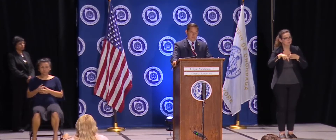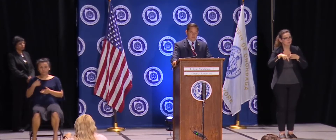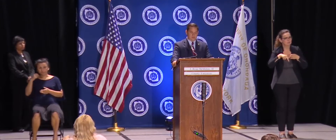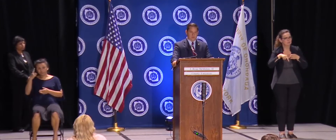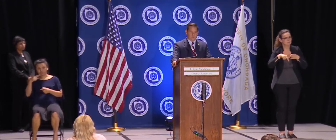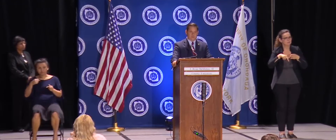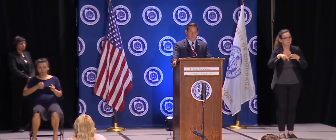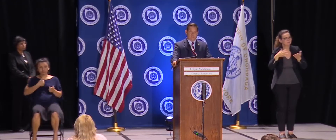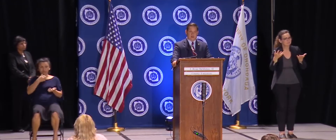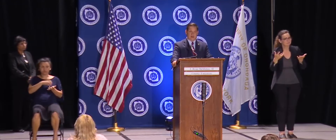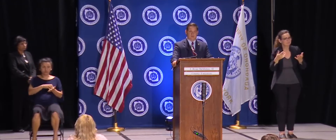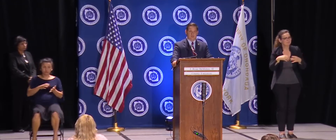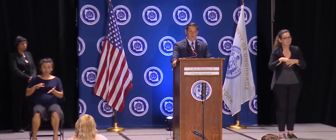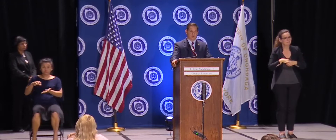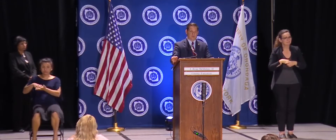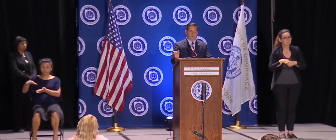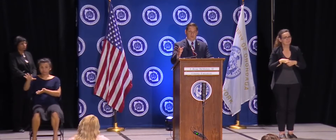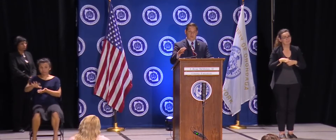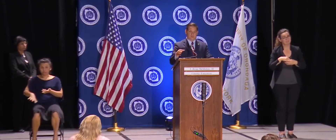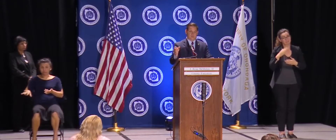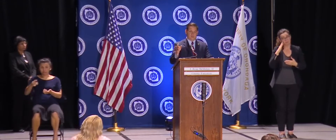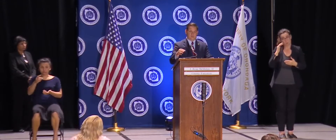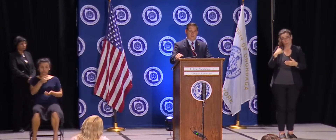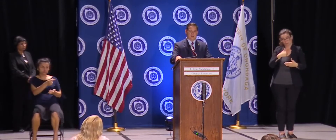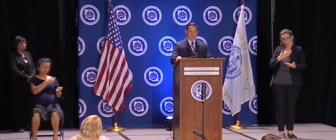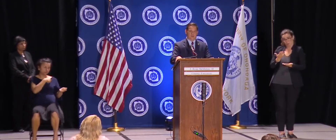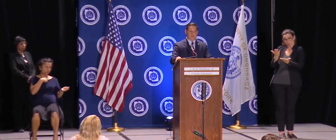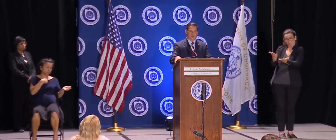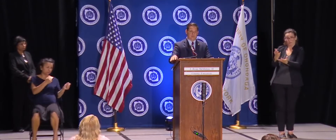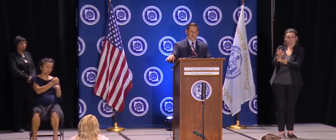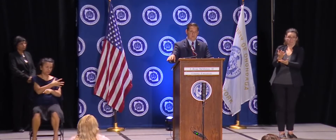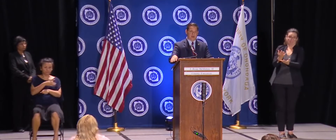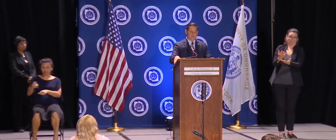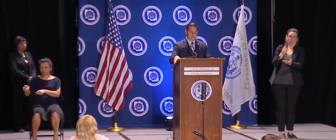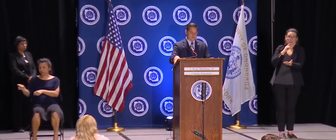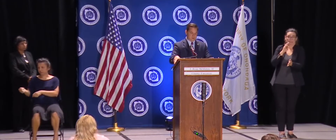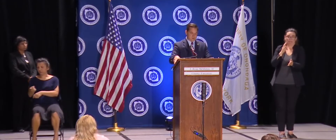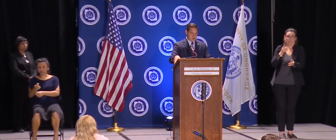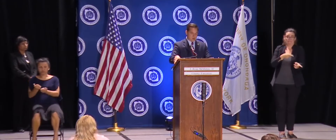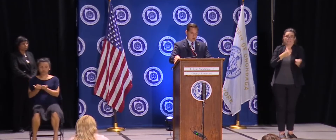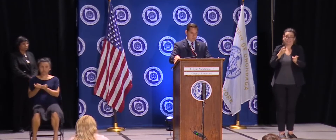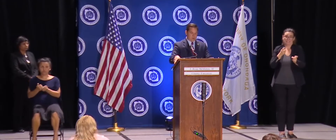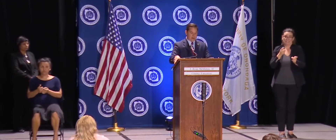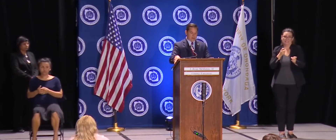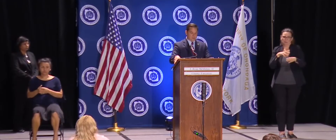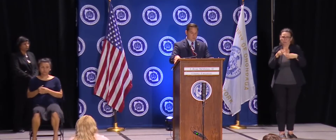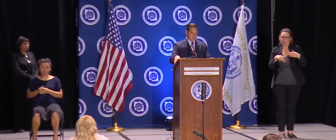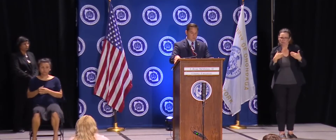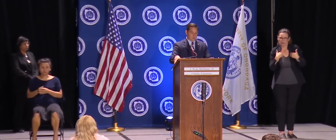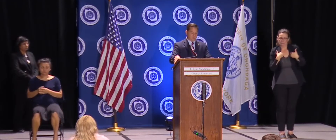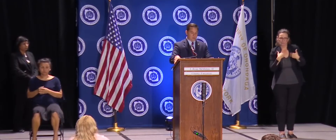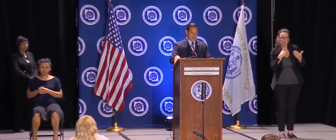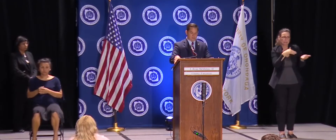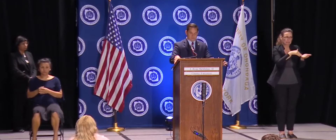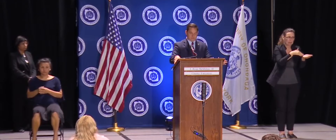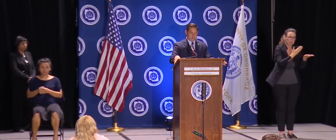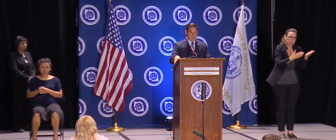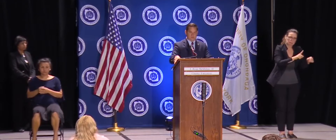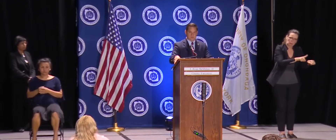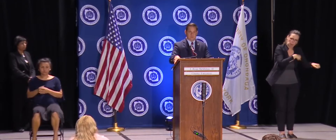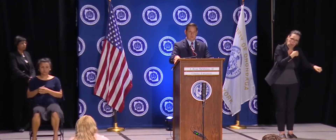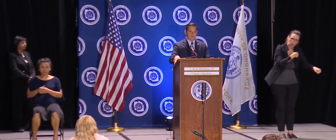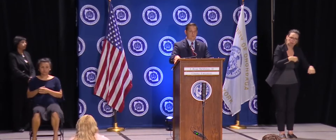I don't think there will be a lot of disagreement within the medical community about the process here. But I, and again,